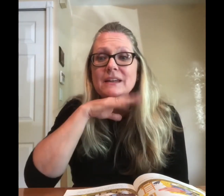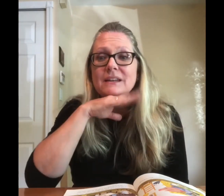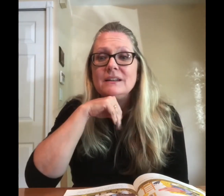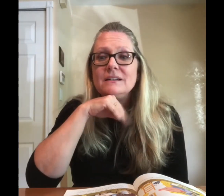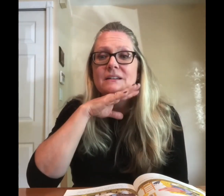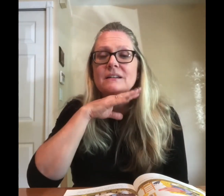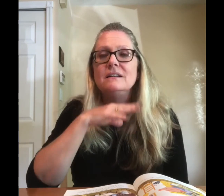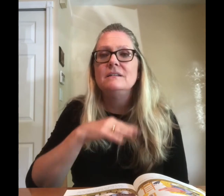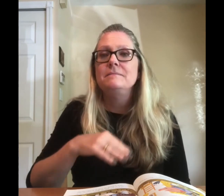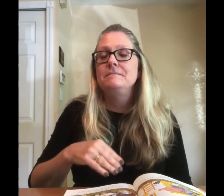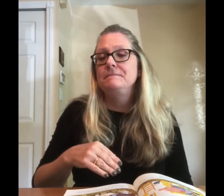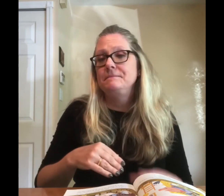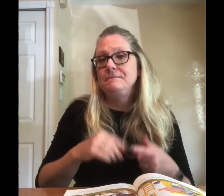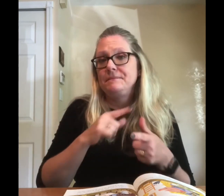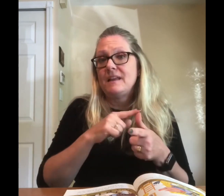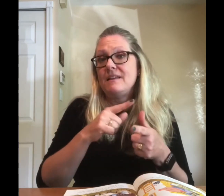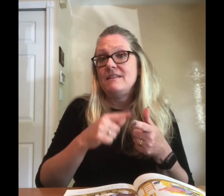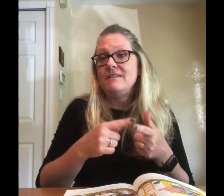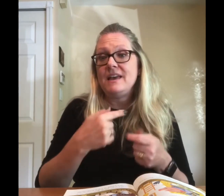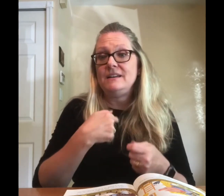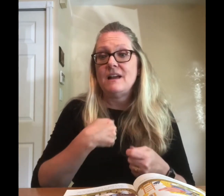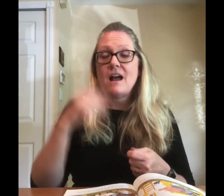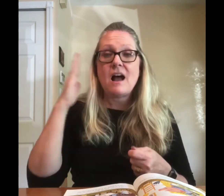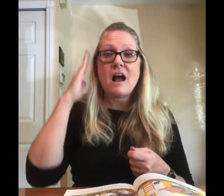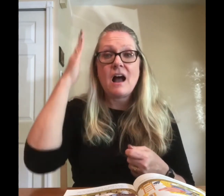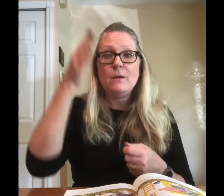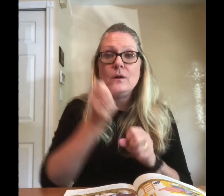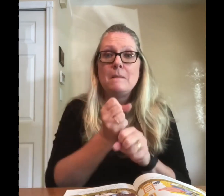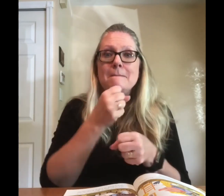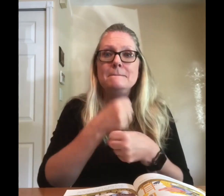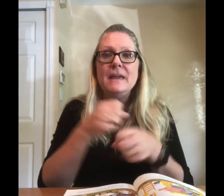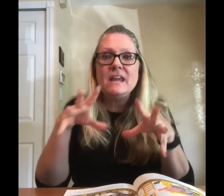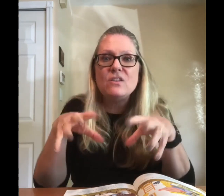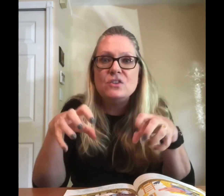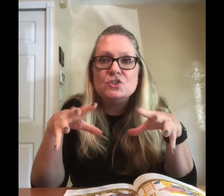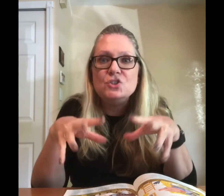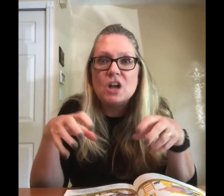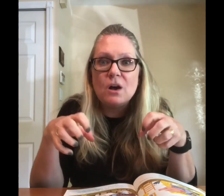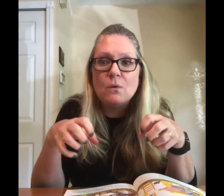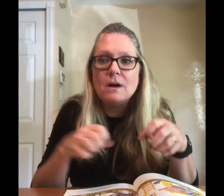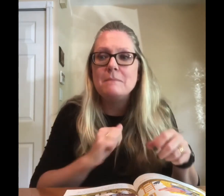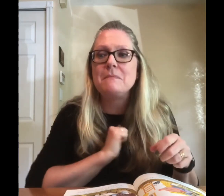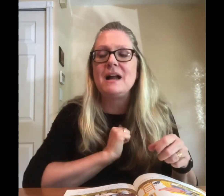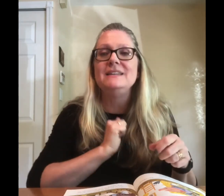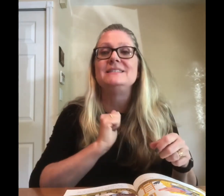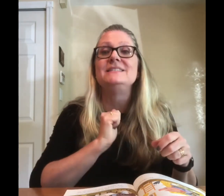then I will make the dough myself